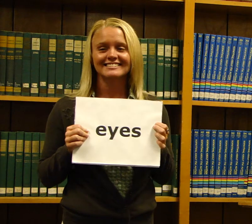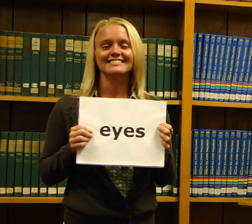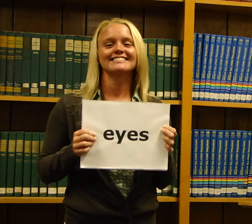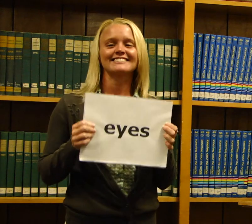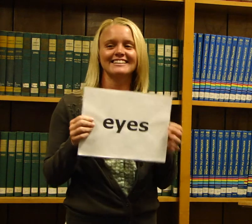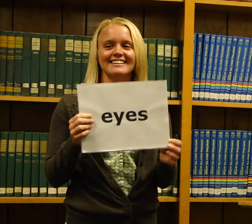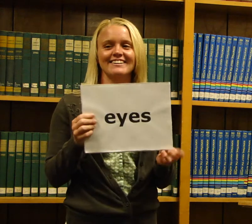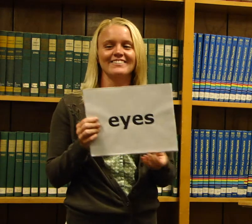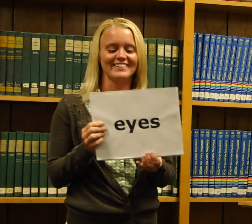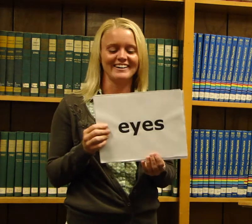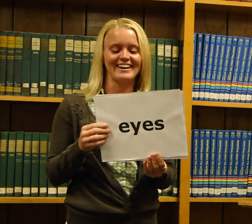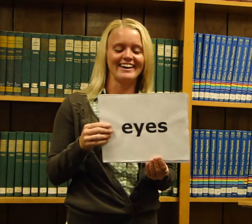Everyone